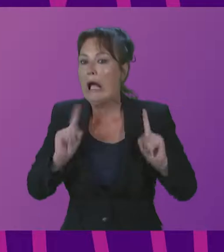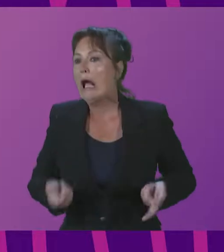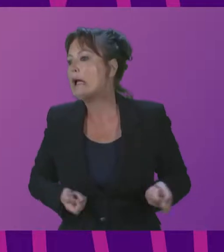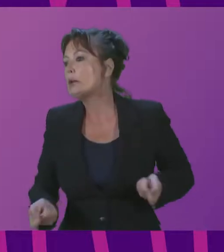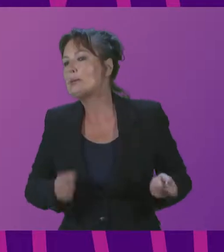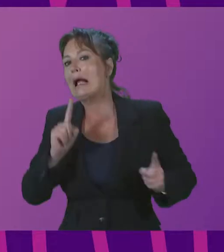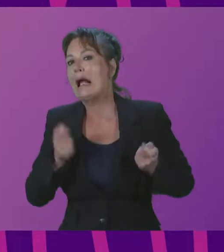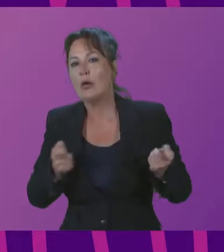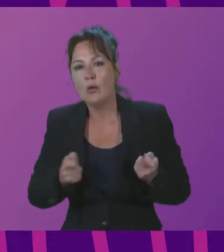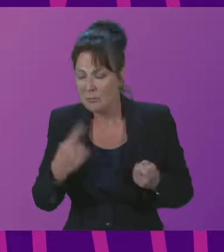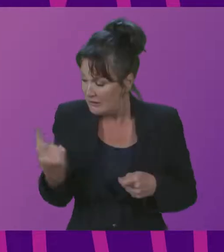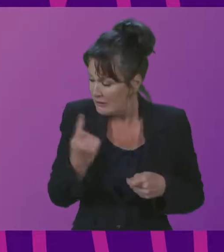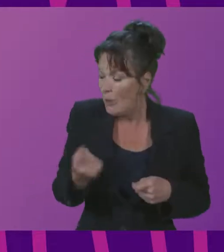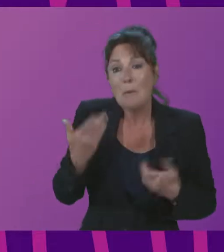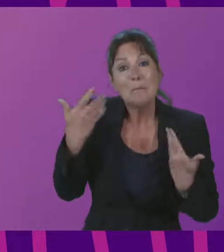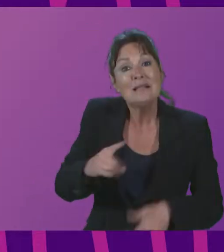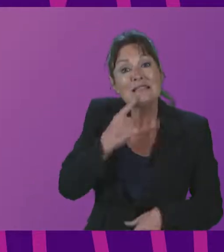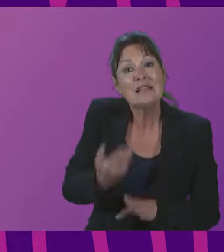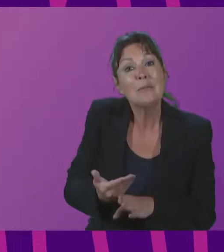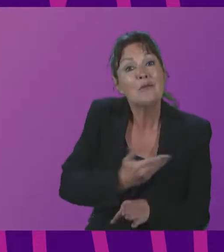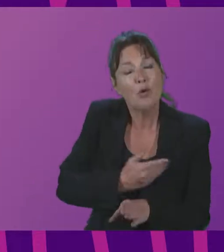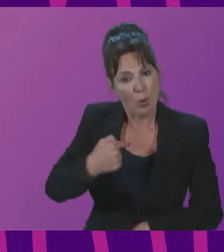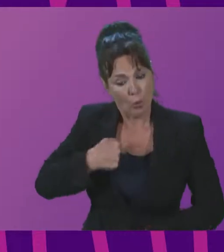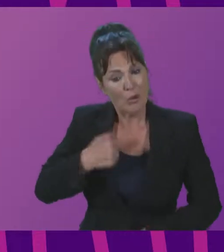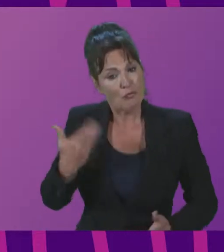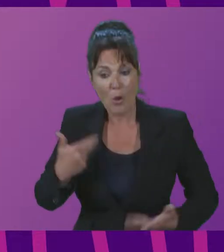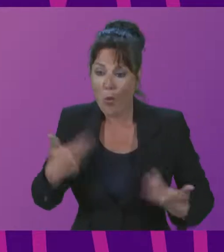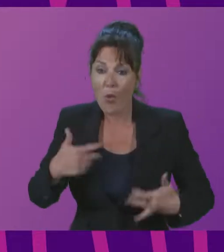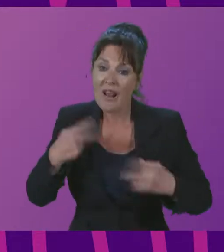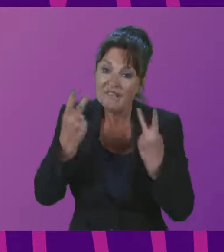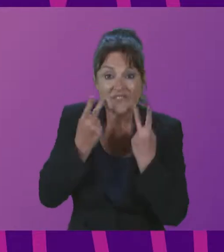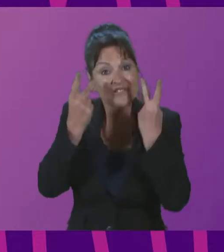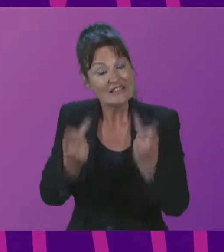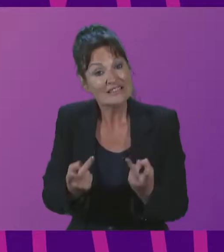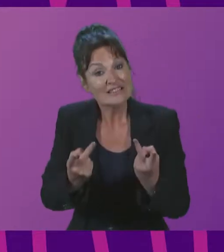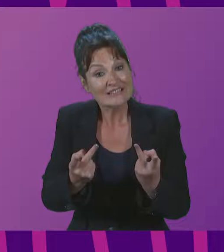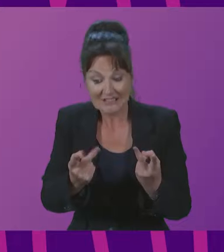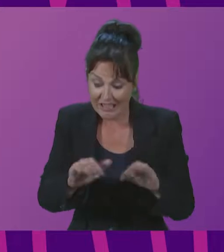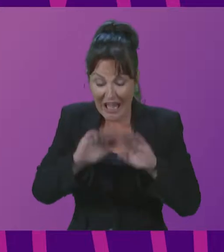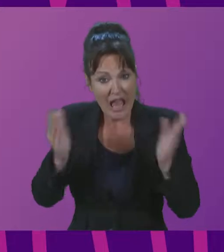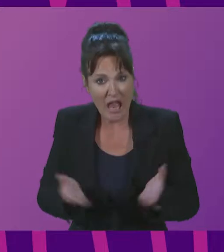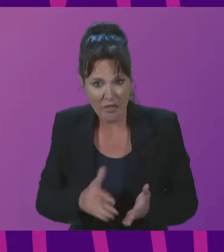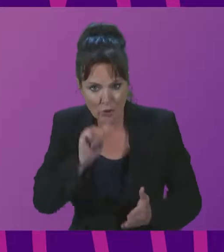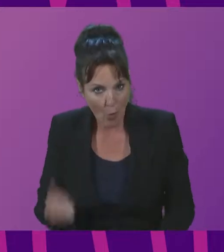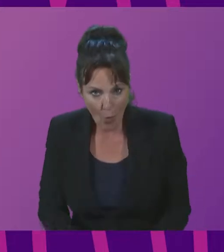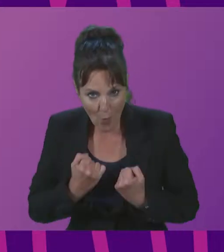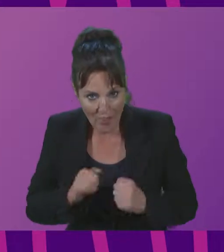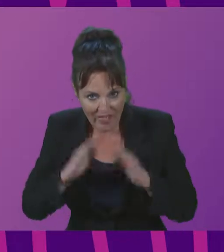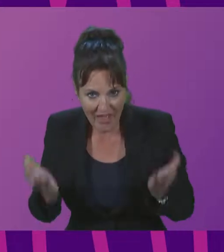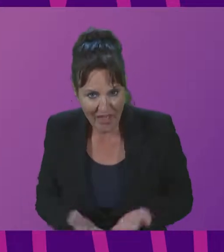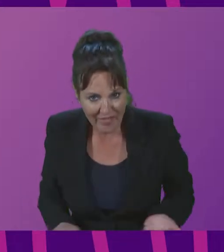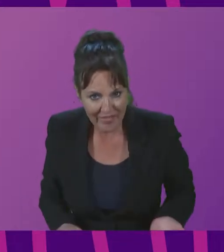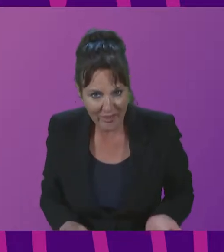not owners of nature. As Scots poet Norman McKay wrote in A Man Innocent, who